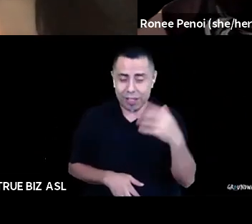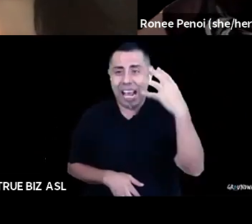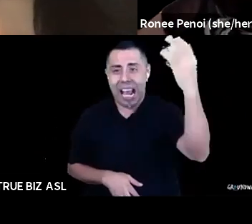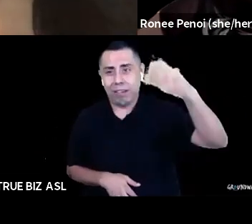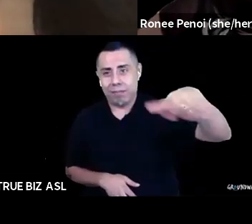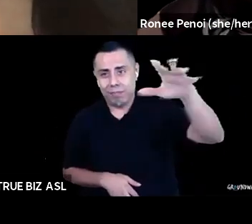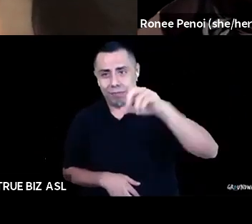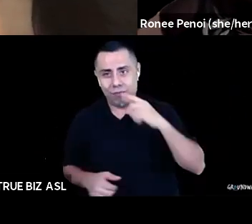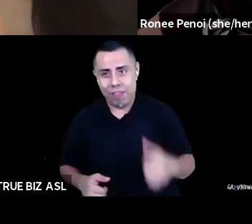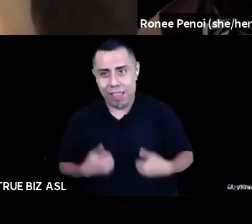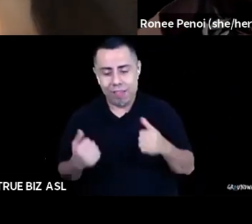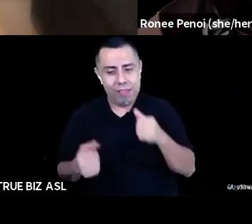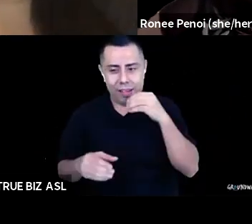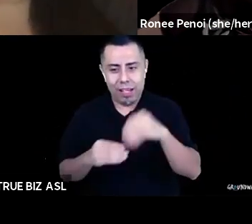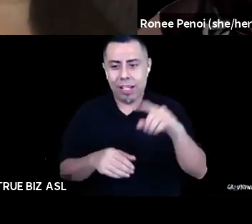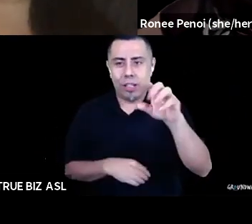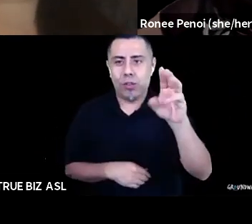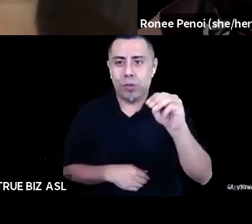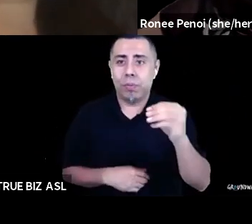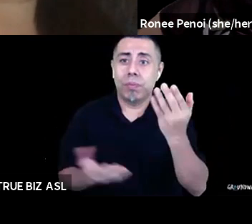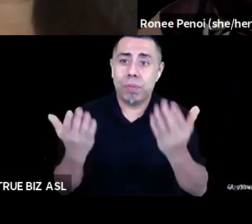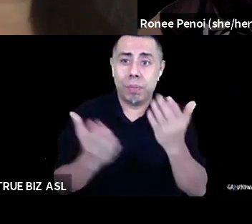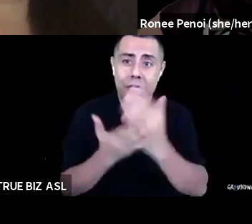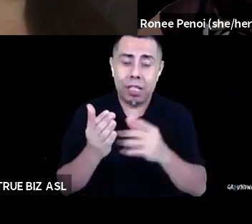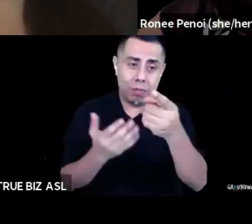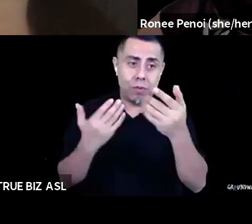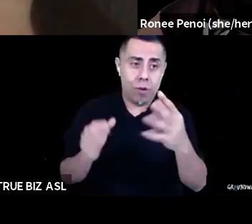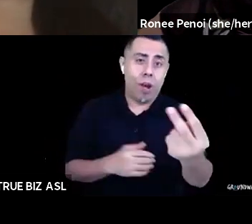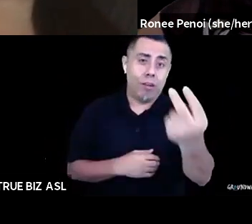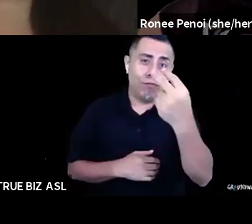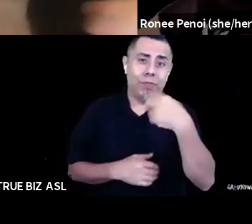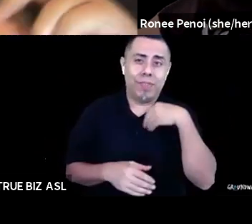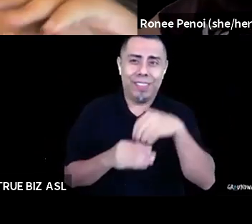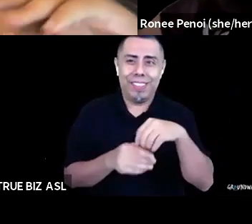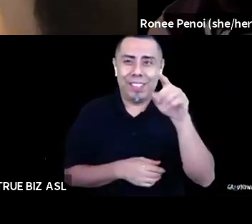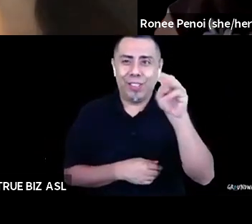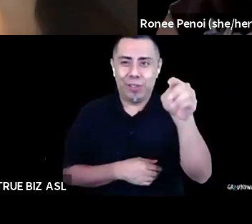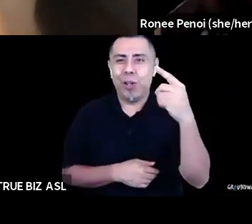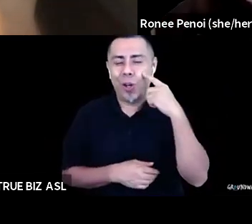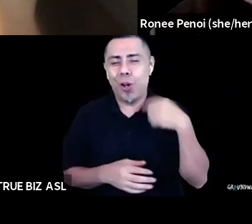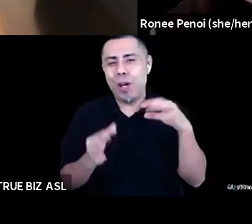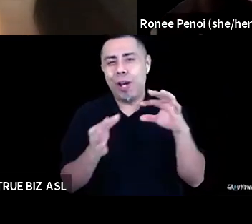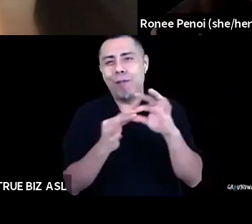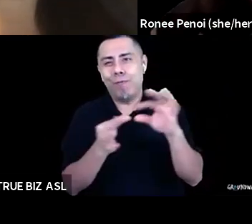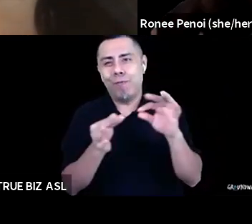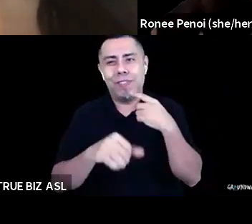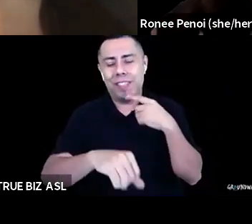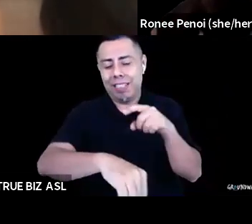have come to some events where I've been in a zoom square, you've probably heard me say that time is a relative.